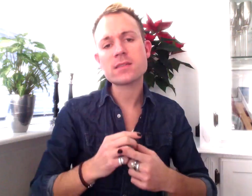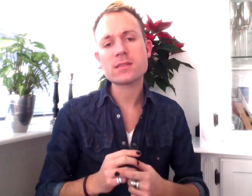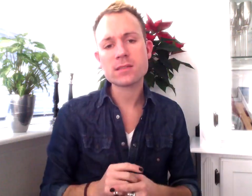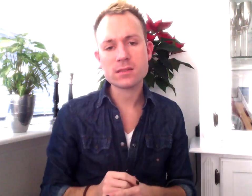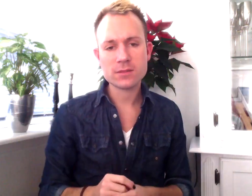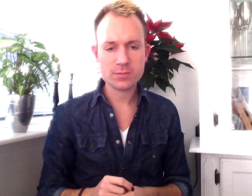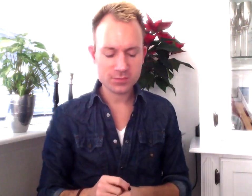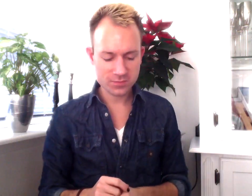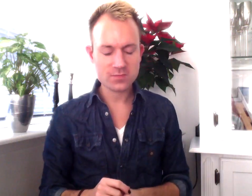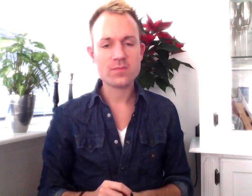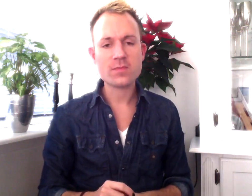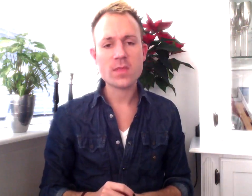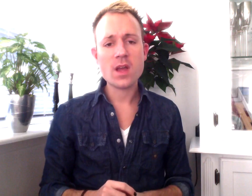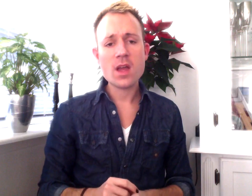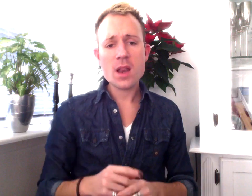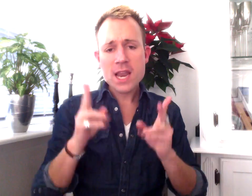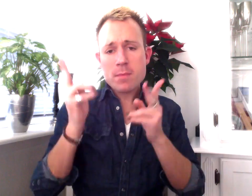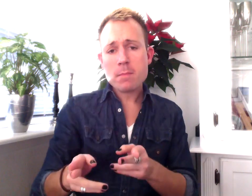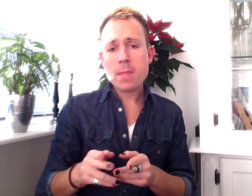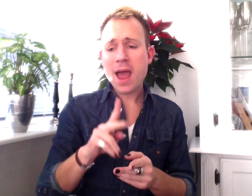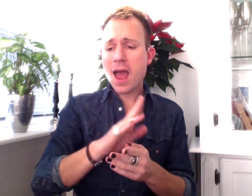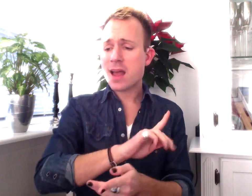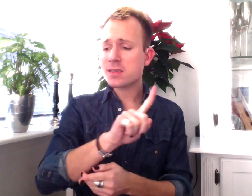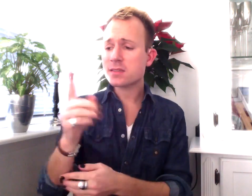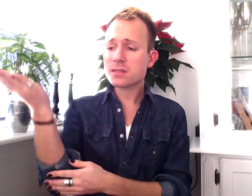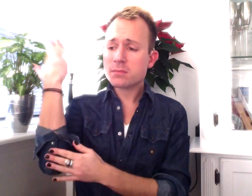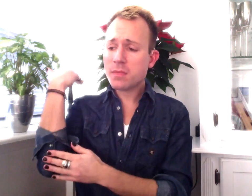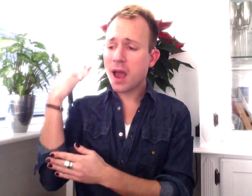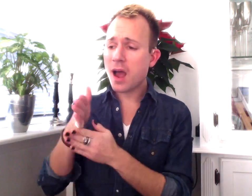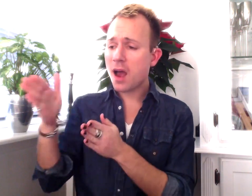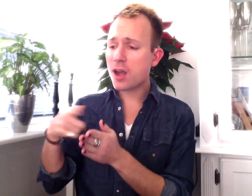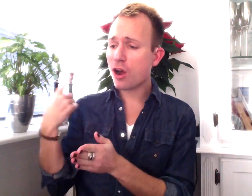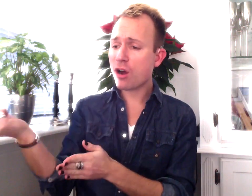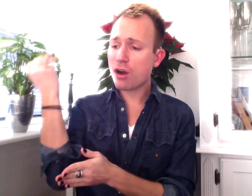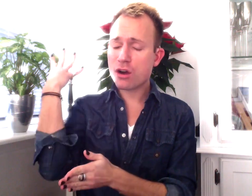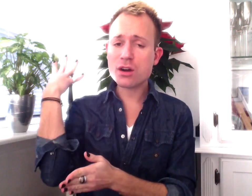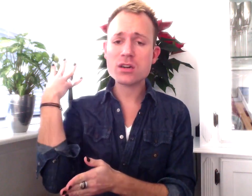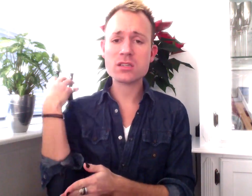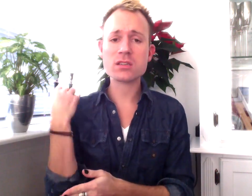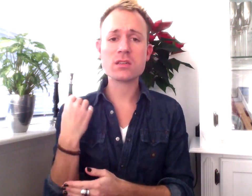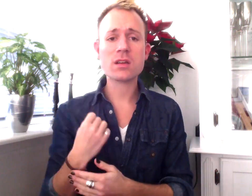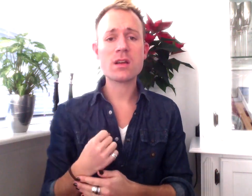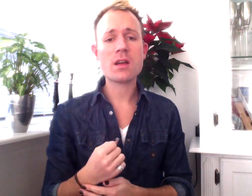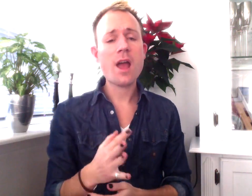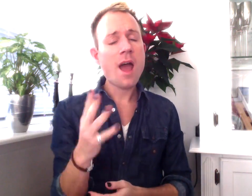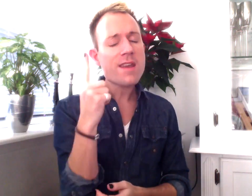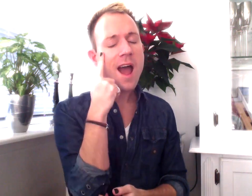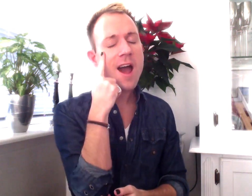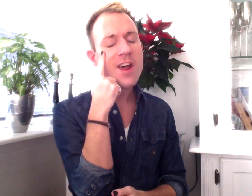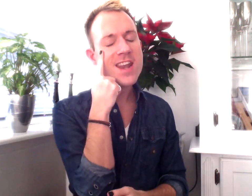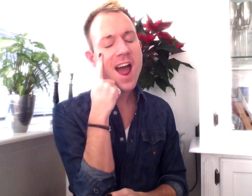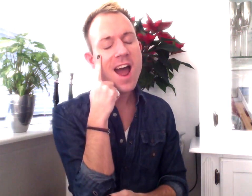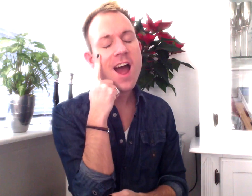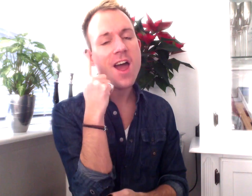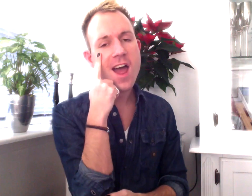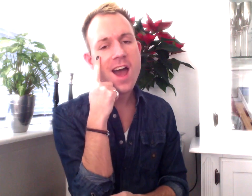let's leave the past behind us. Eye for an eye,